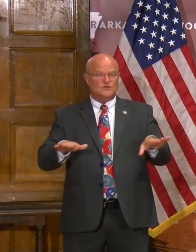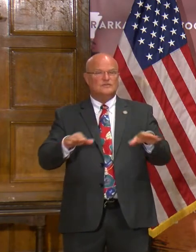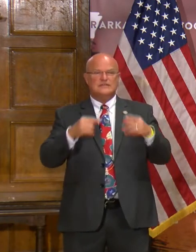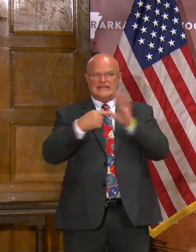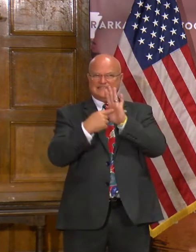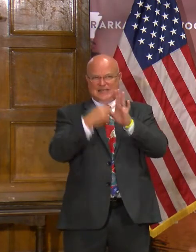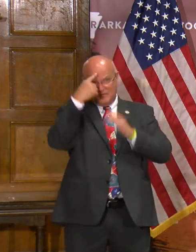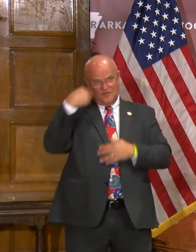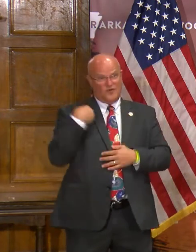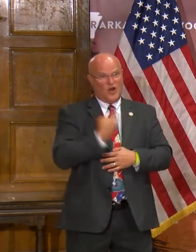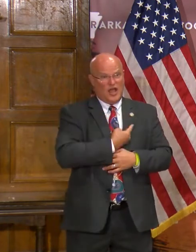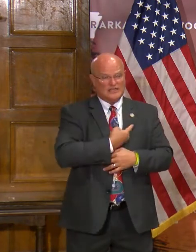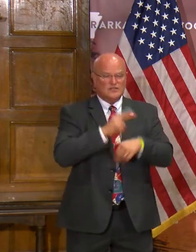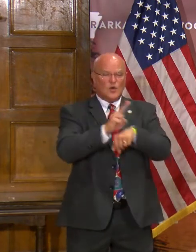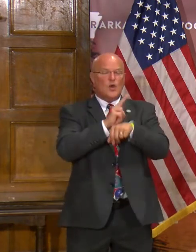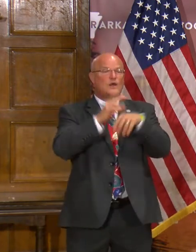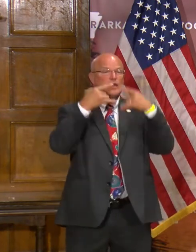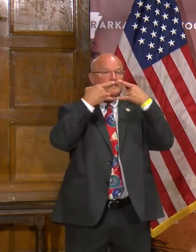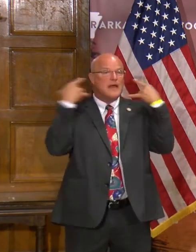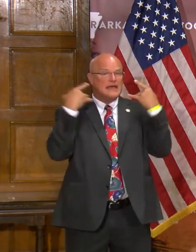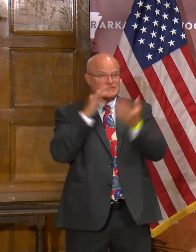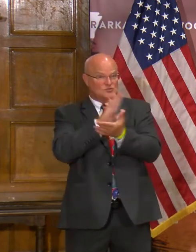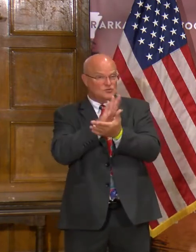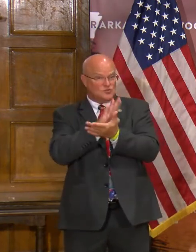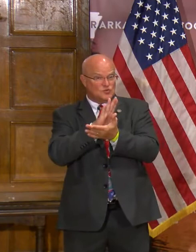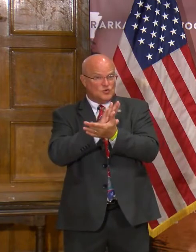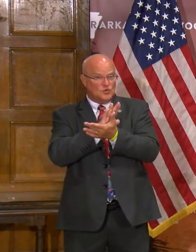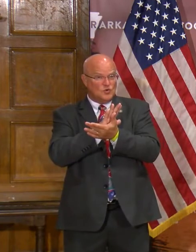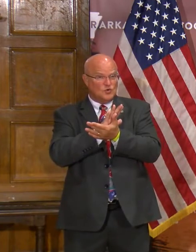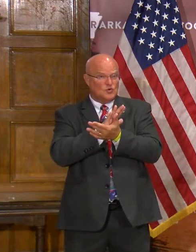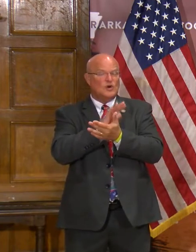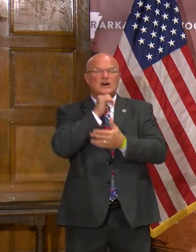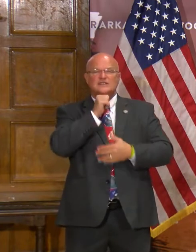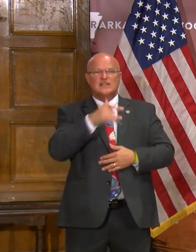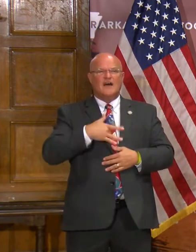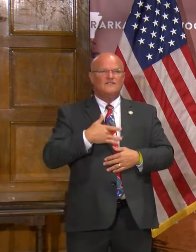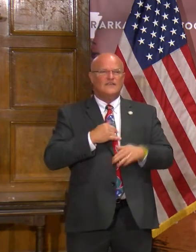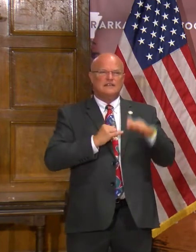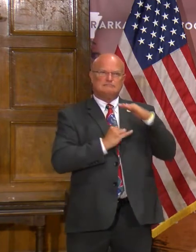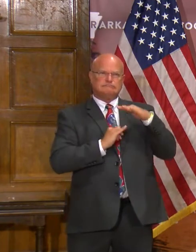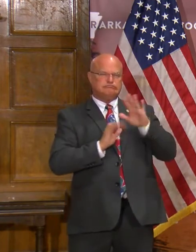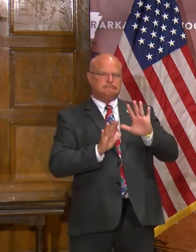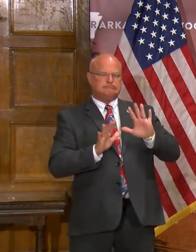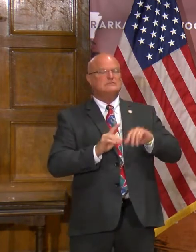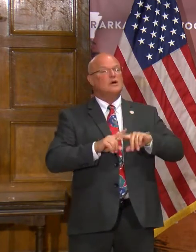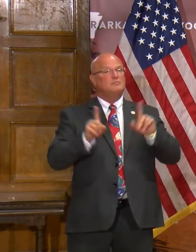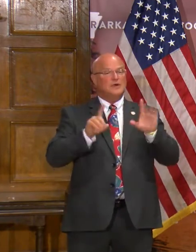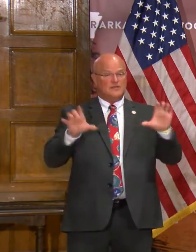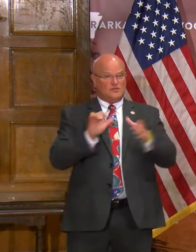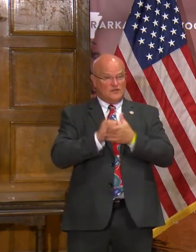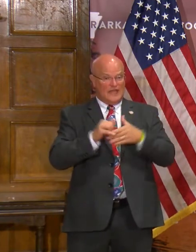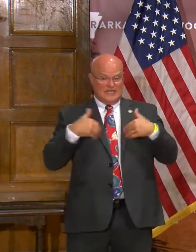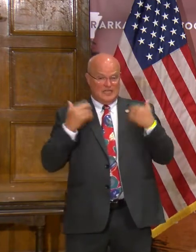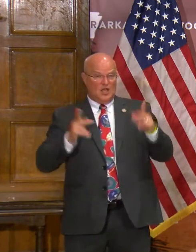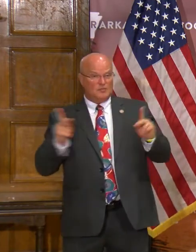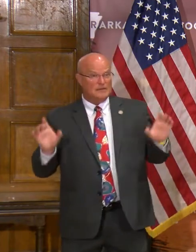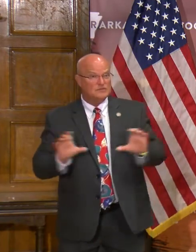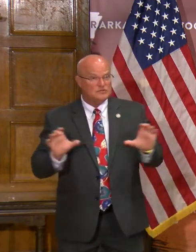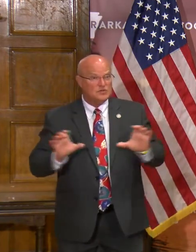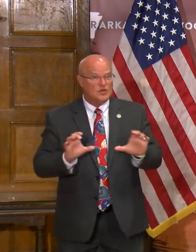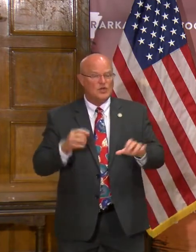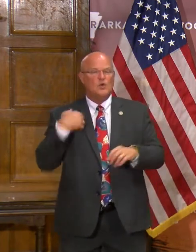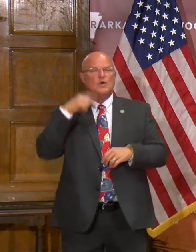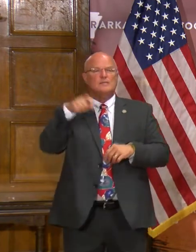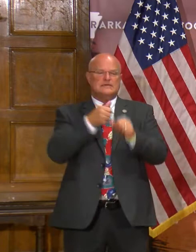example for us. Wearing masks at school, not intimidated by it – they do that. Young people do that.